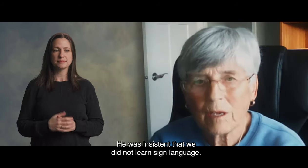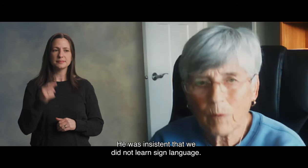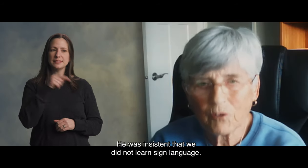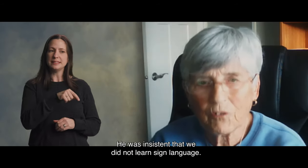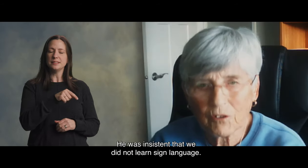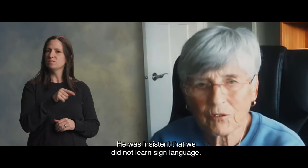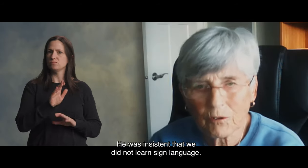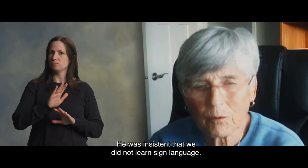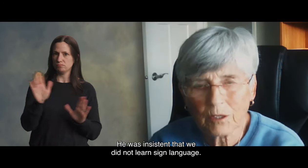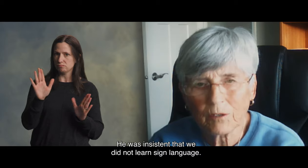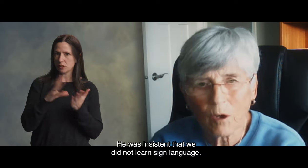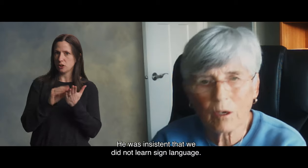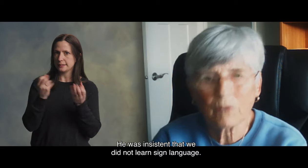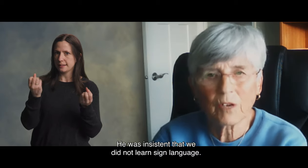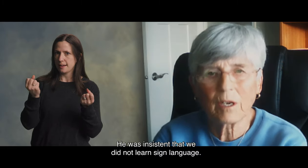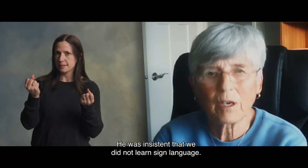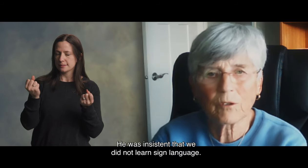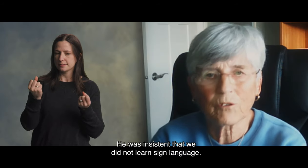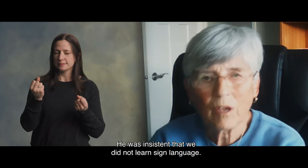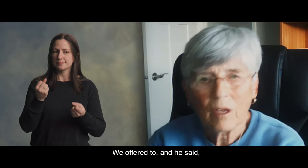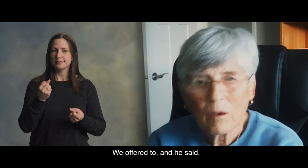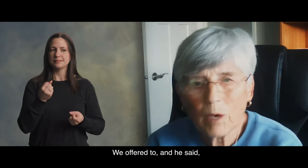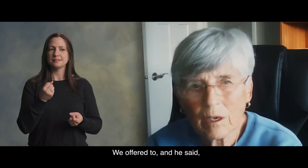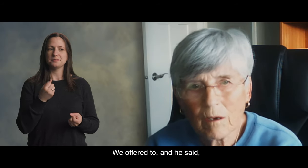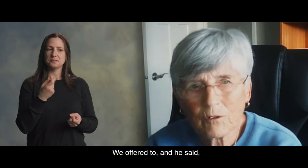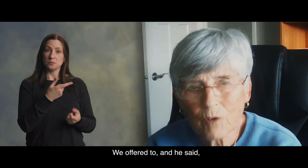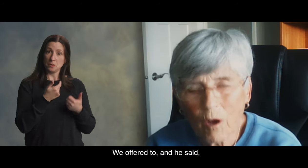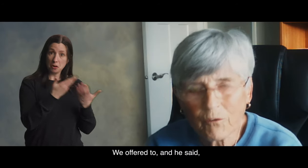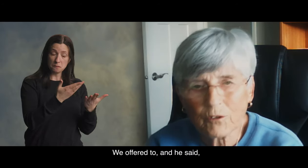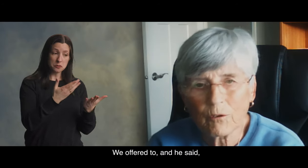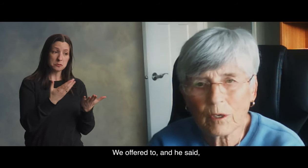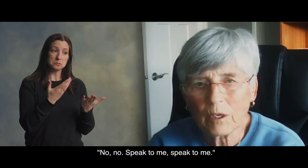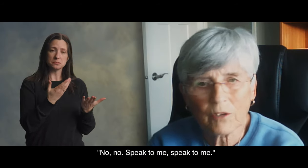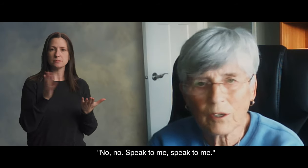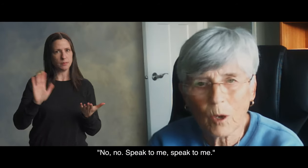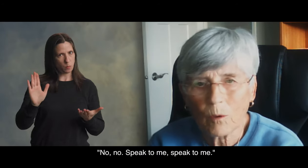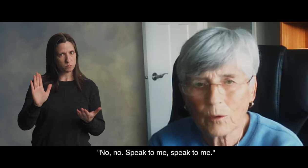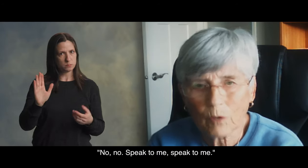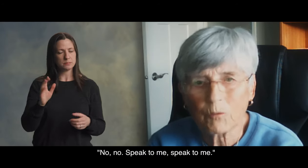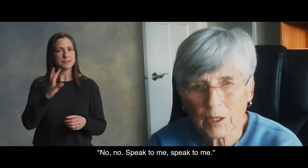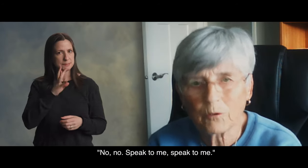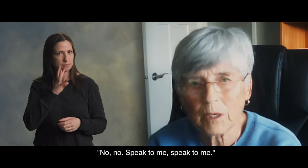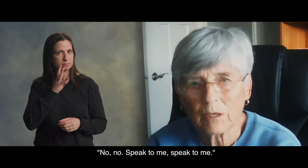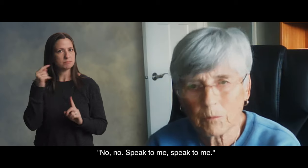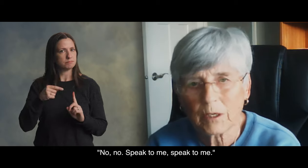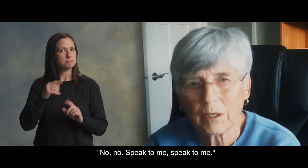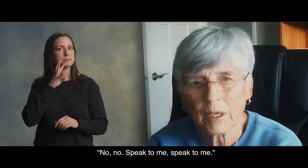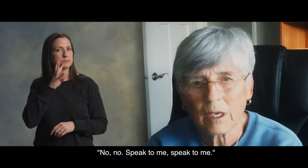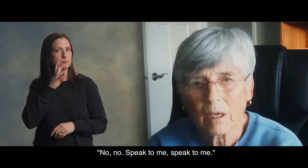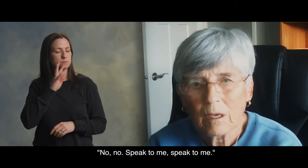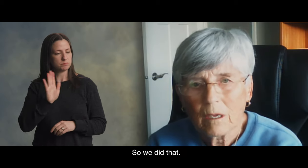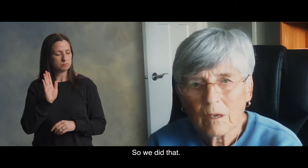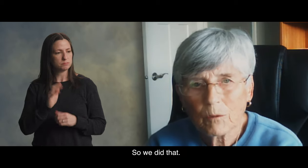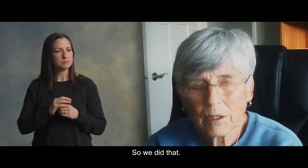He was insistent, but we did not learn sign language. We offered to, and he said, no, no, speak to me, speak to